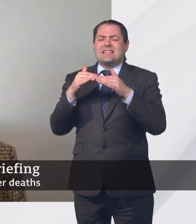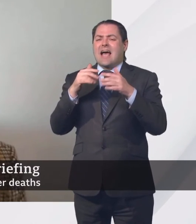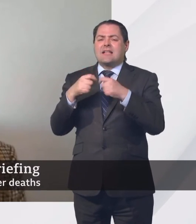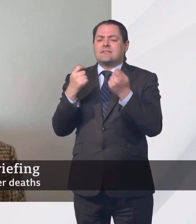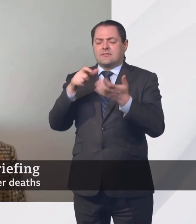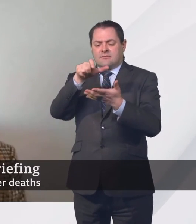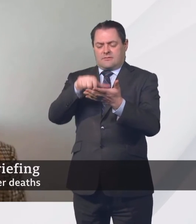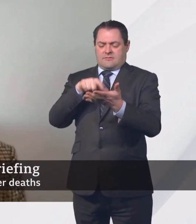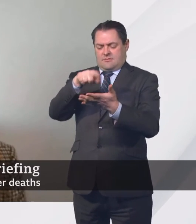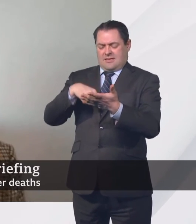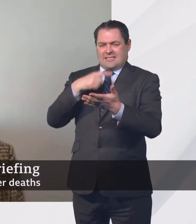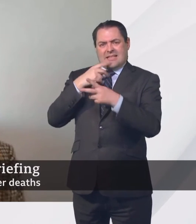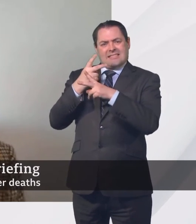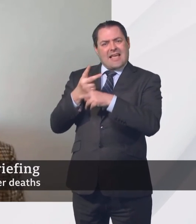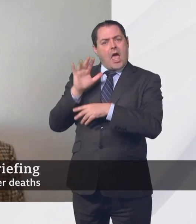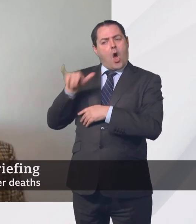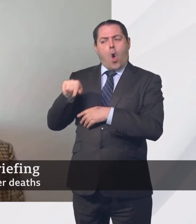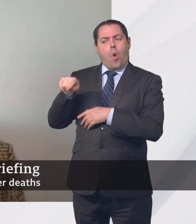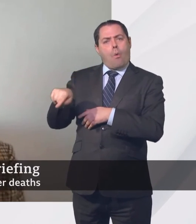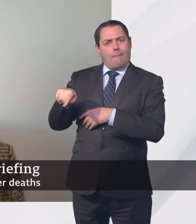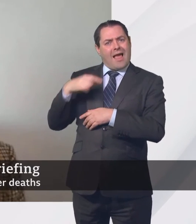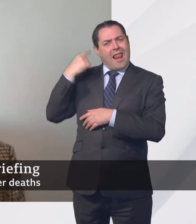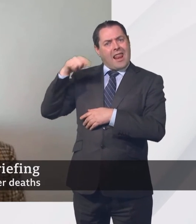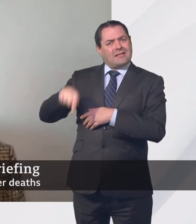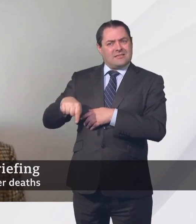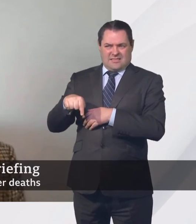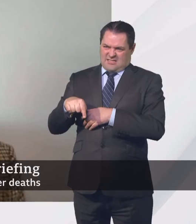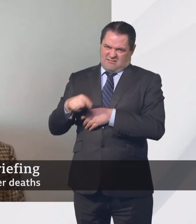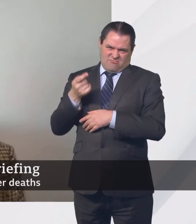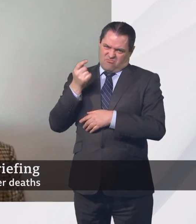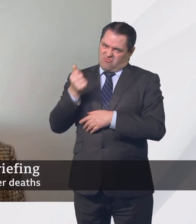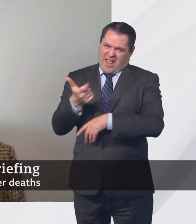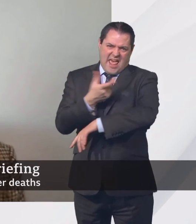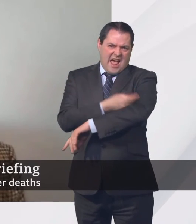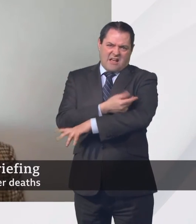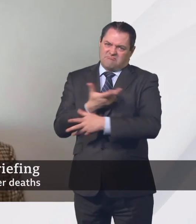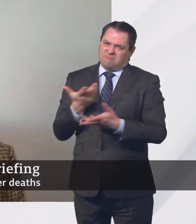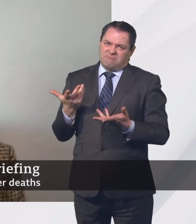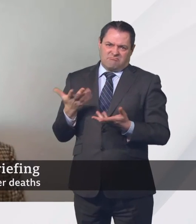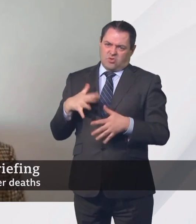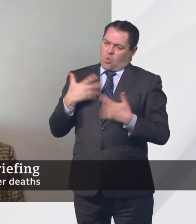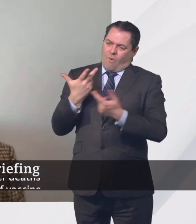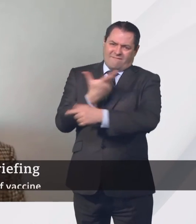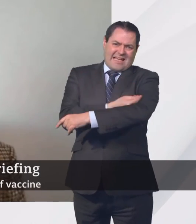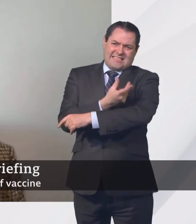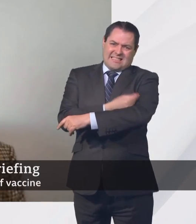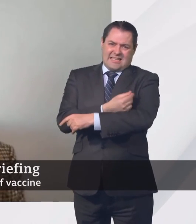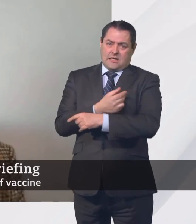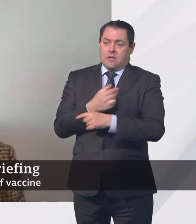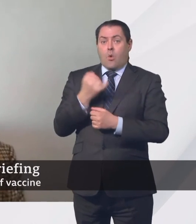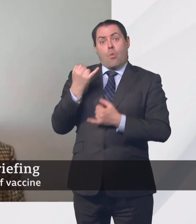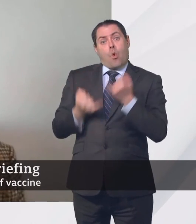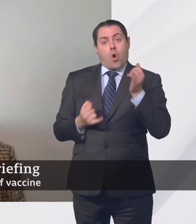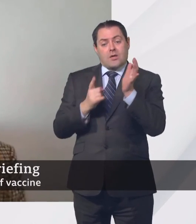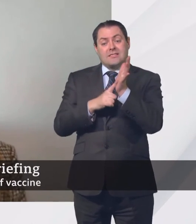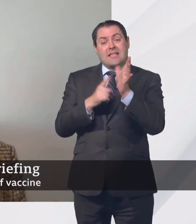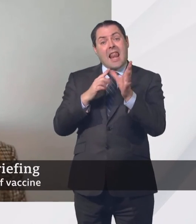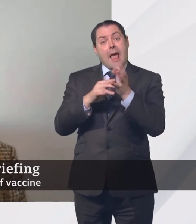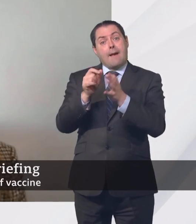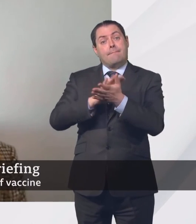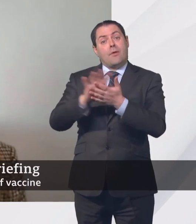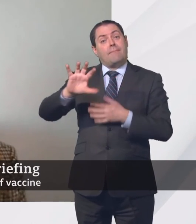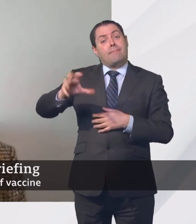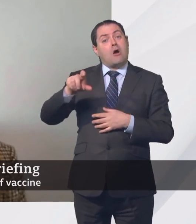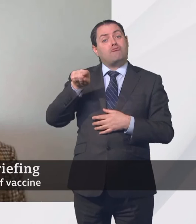care home staff in London are the least likely to take up the vaccine. The lowest take-up in the whole country is in Lambeth, where just 45